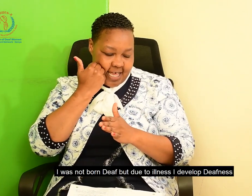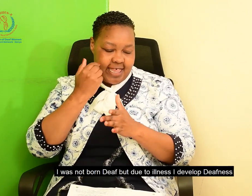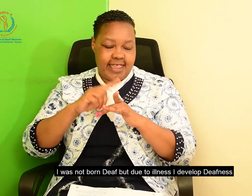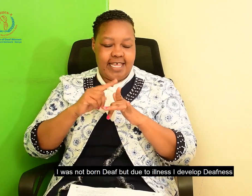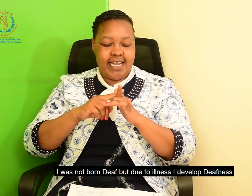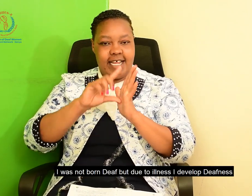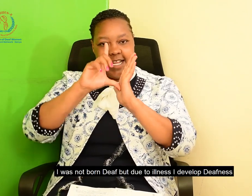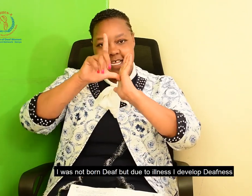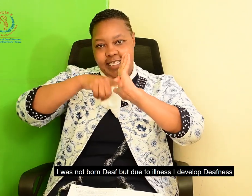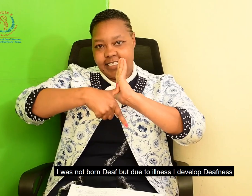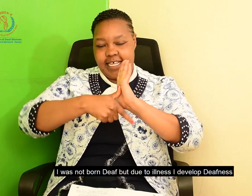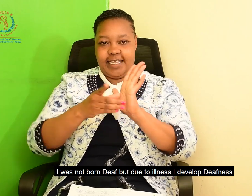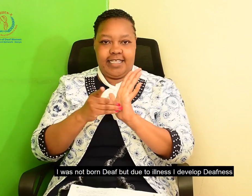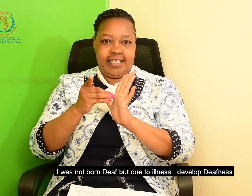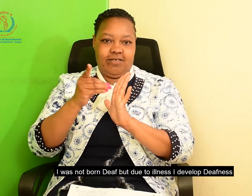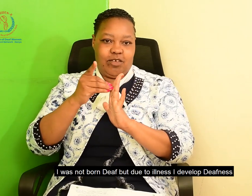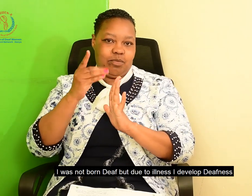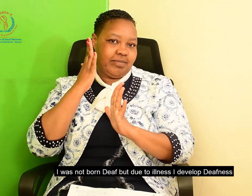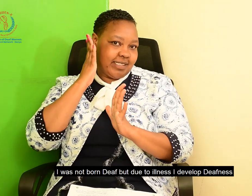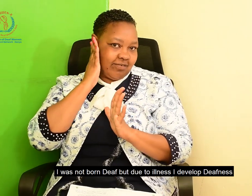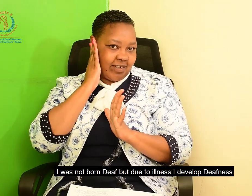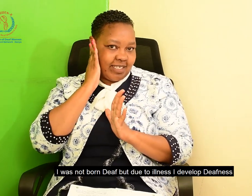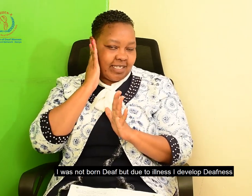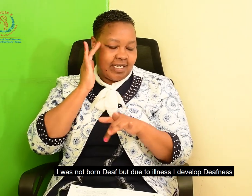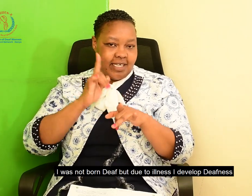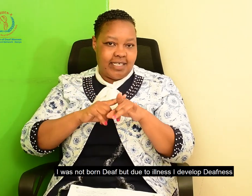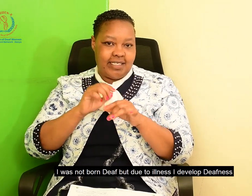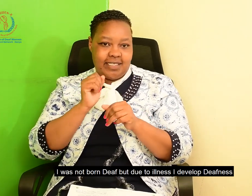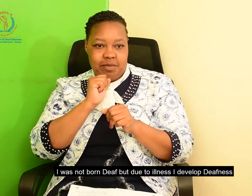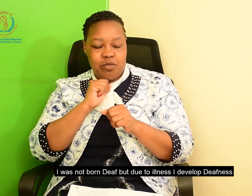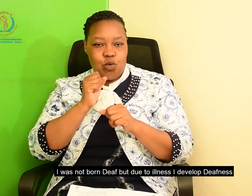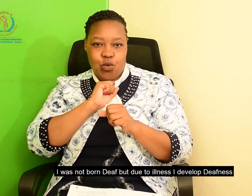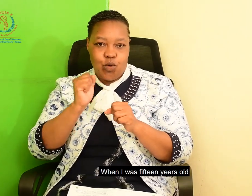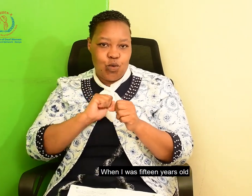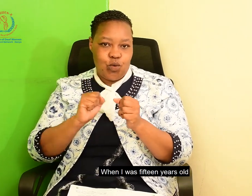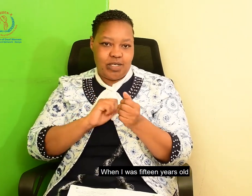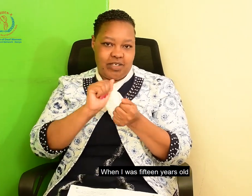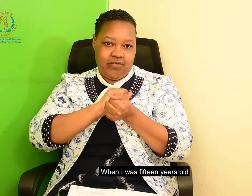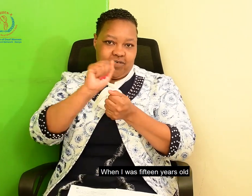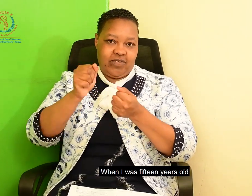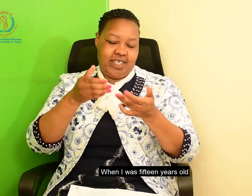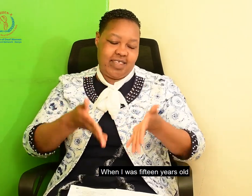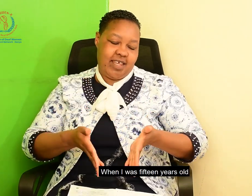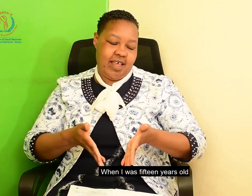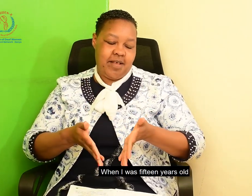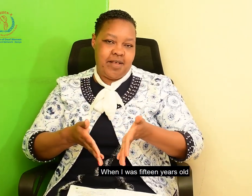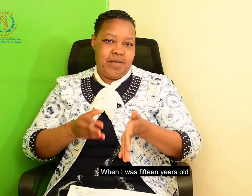but due to illness, I developed deafness when I was 15 years old.